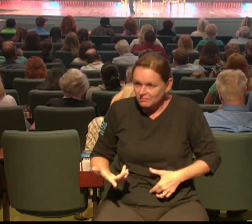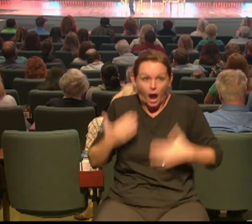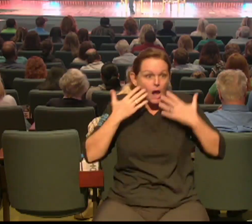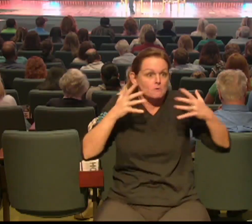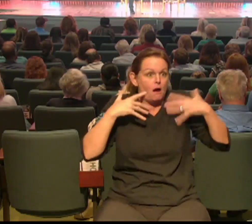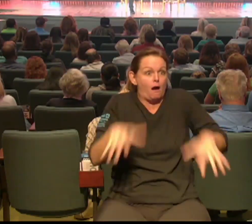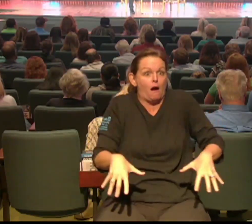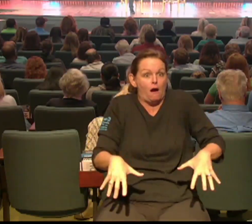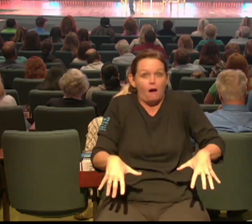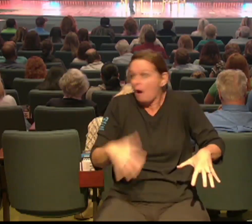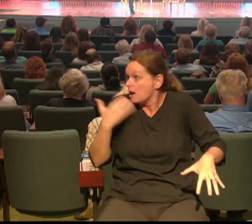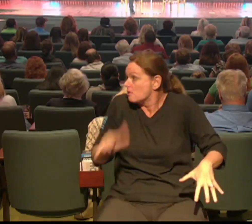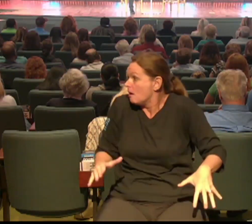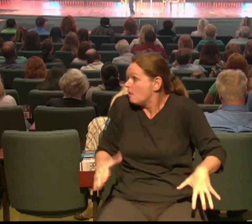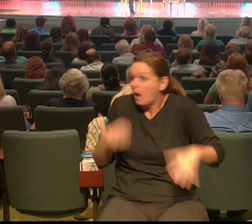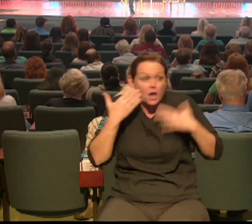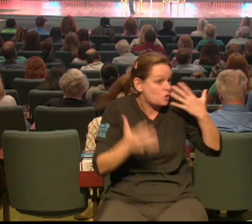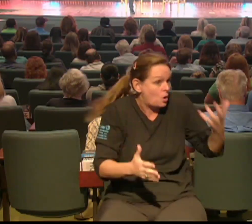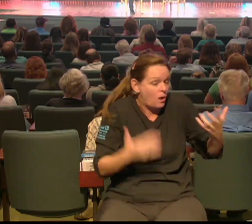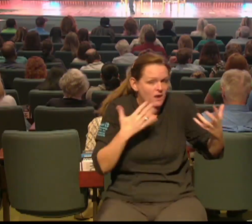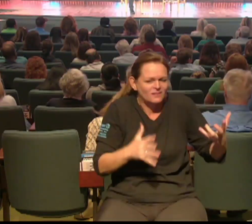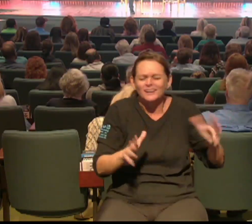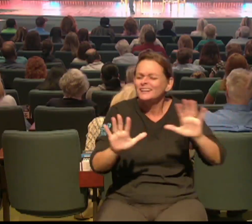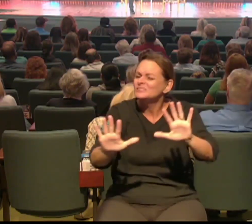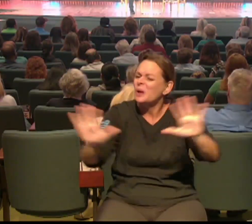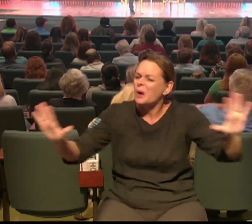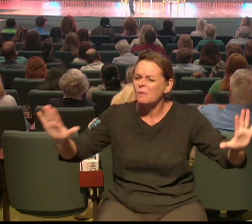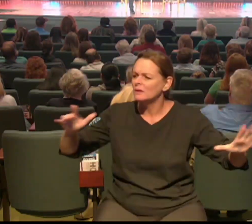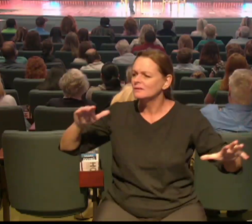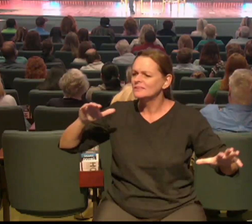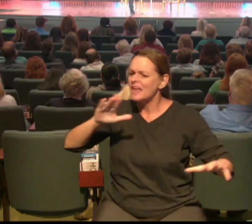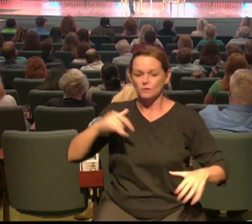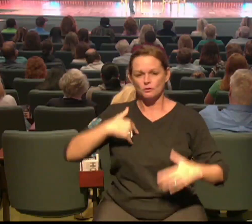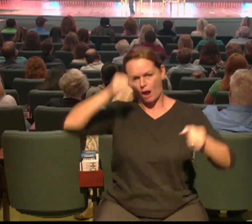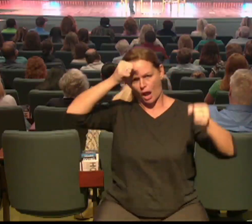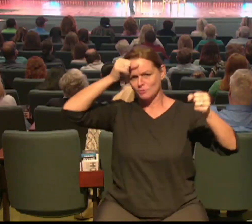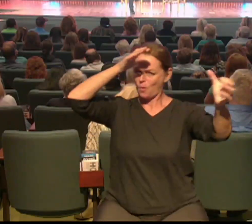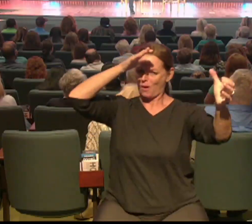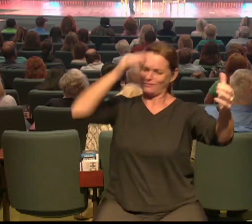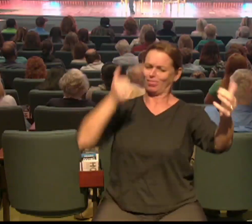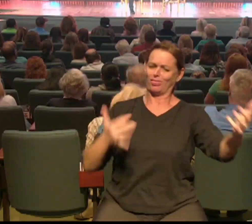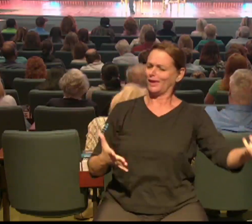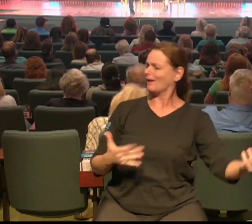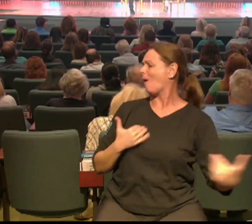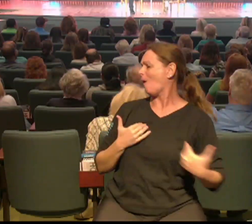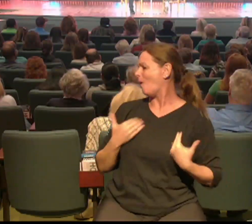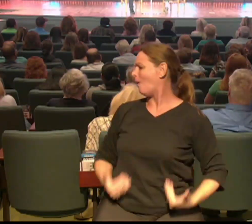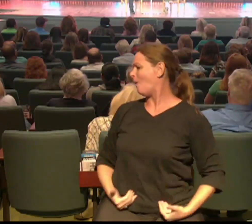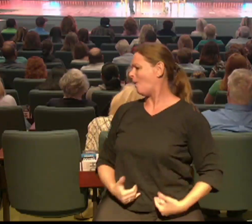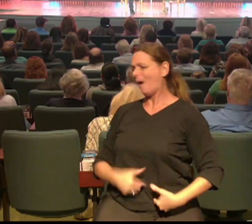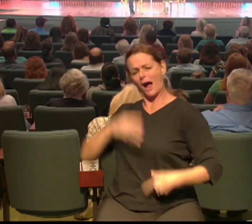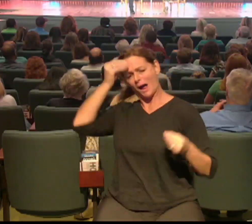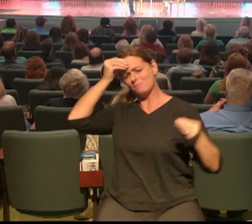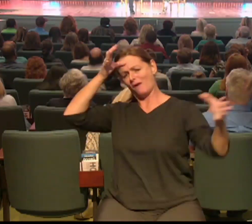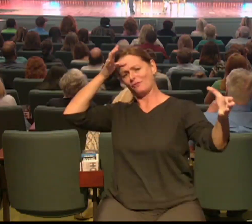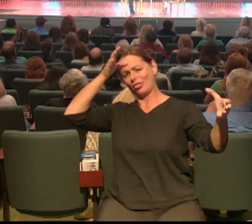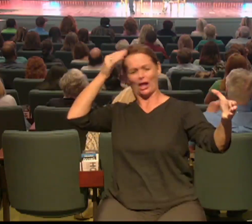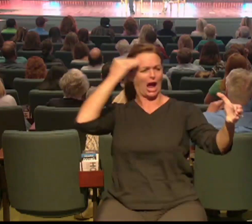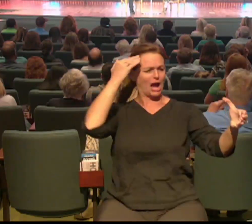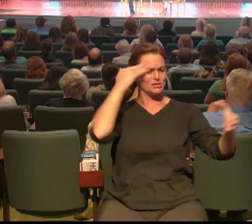look crazy hey you don't have to have all the answers Jesus when he said you will be my witnesses to the world he didn't say you will